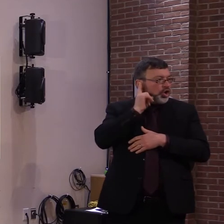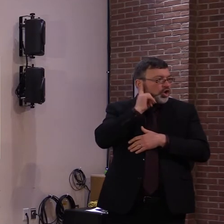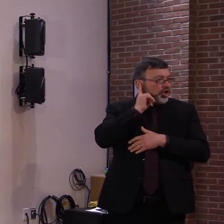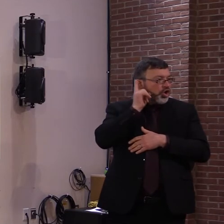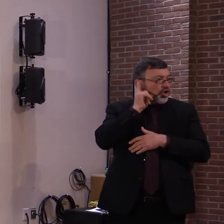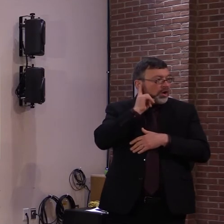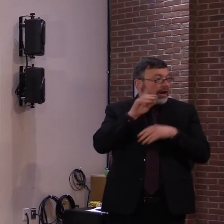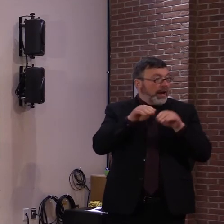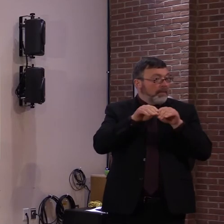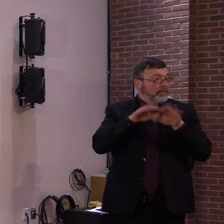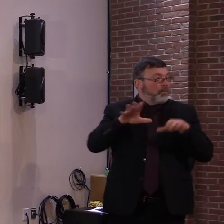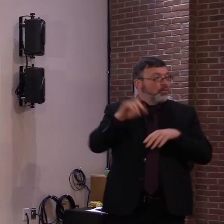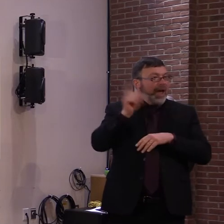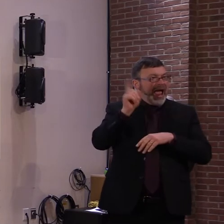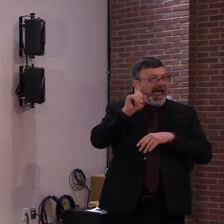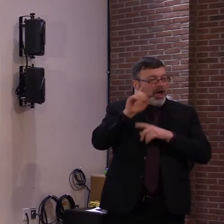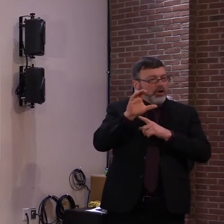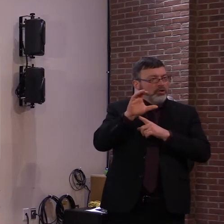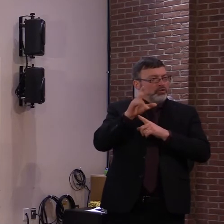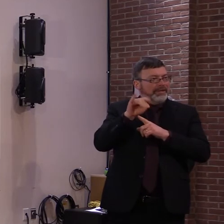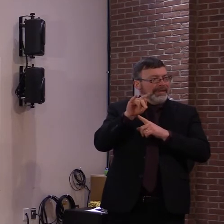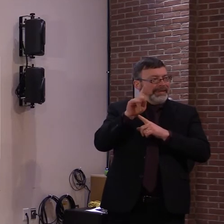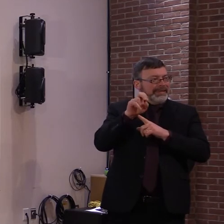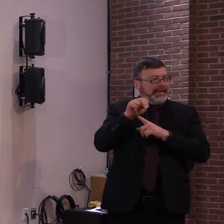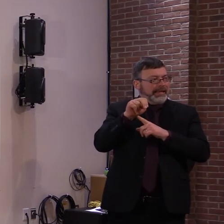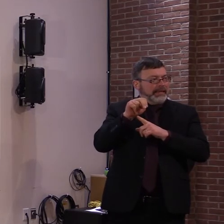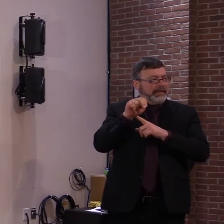basketball practices for two weeks.